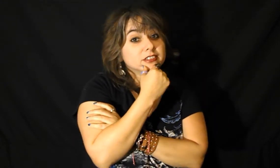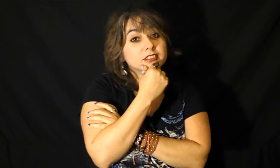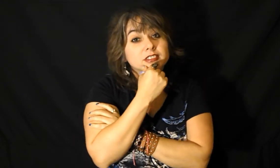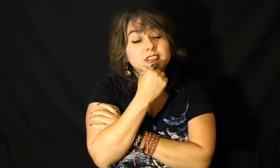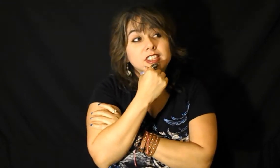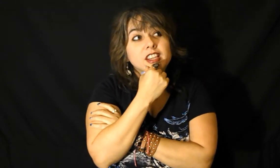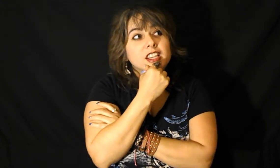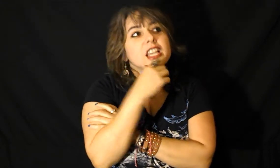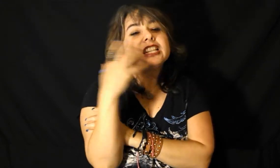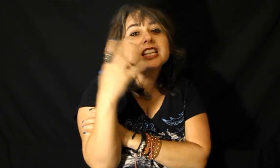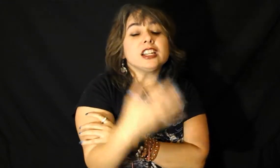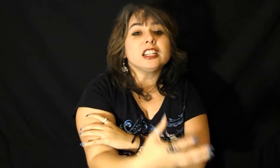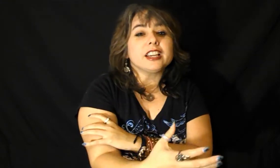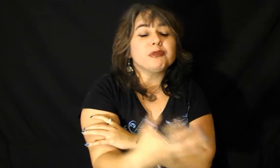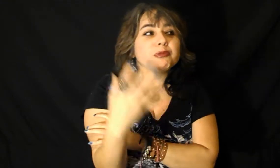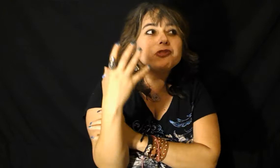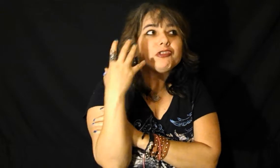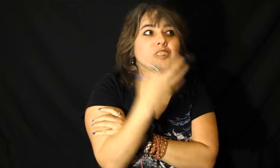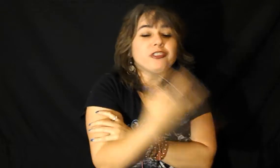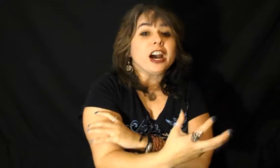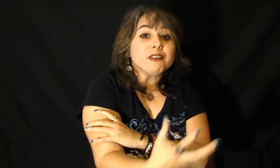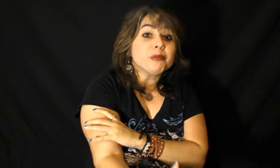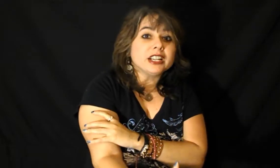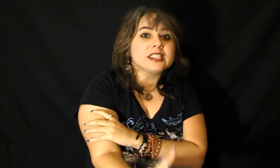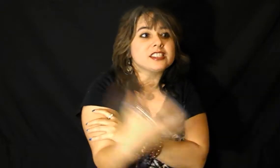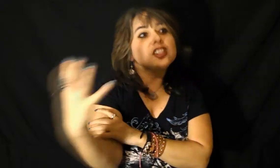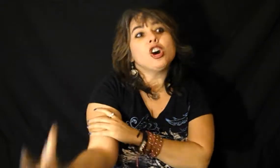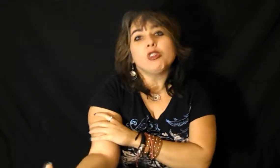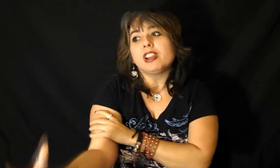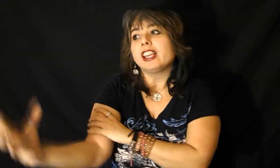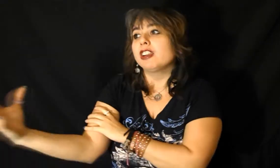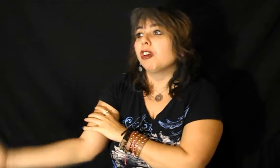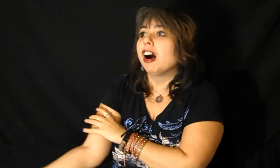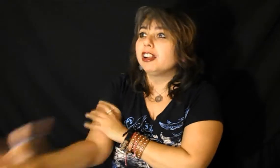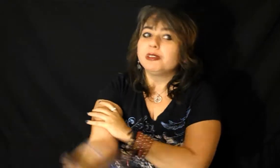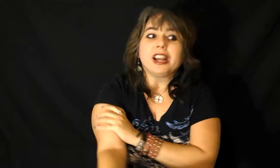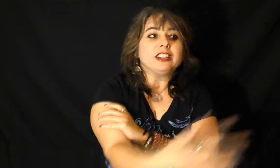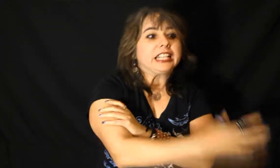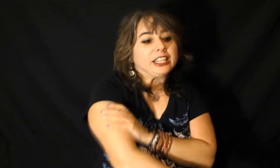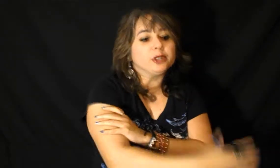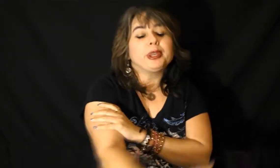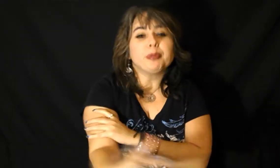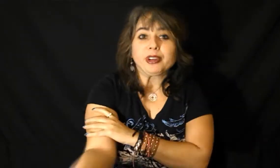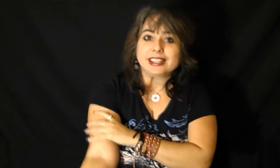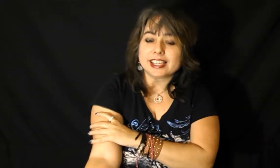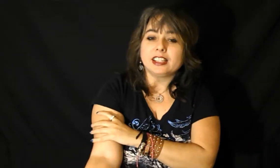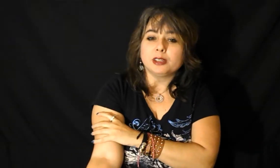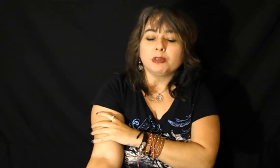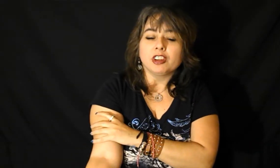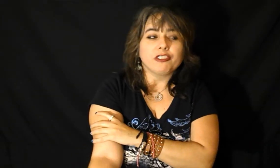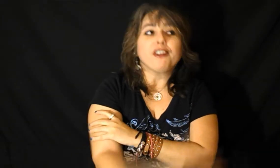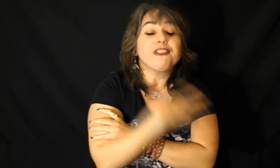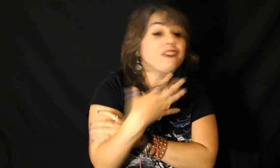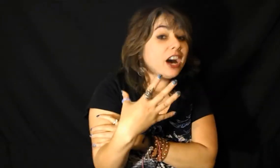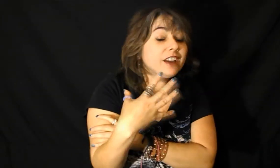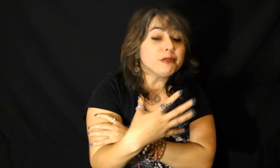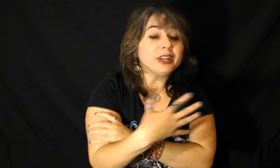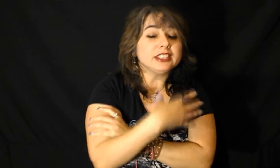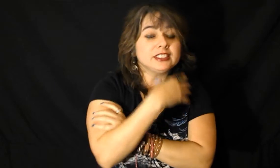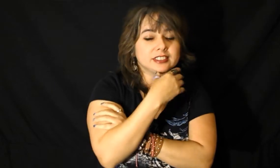he's gonna like for five months slowly crawl around and kill people in Salem for five months